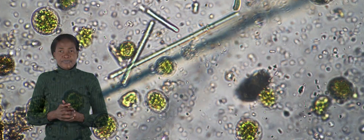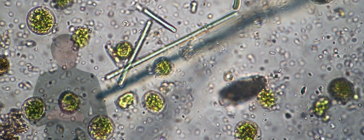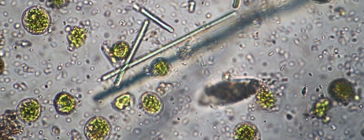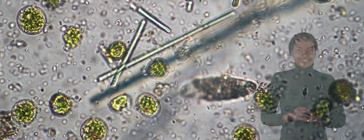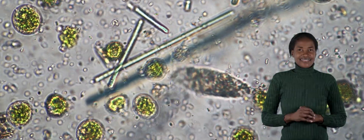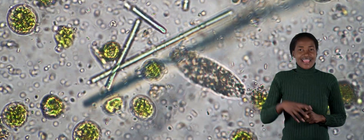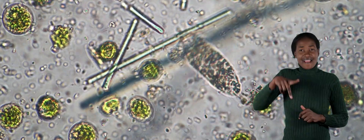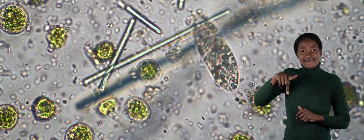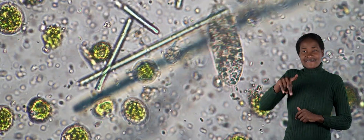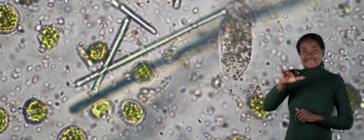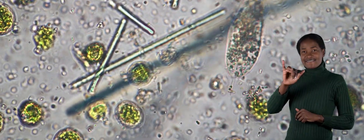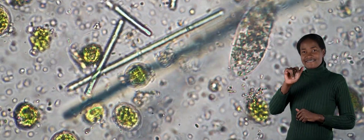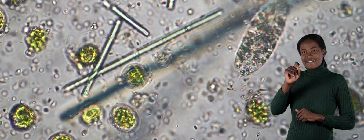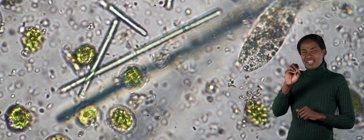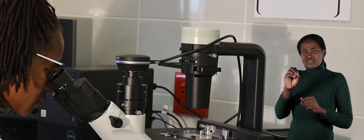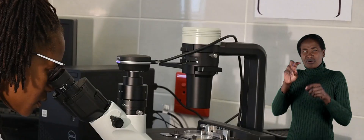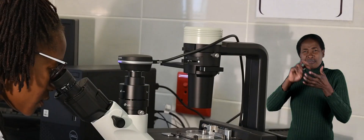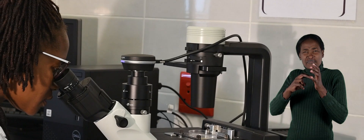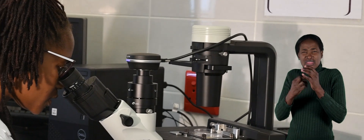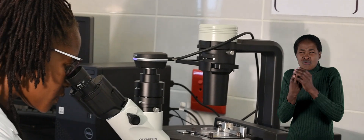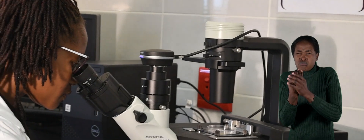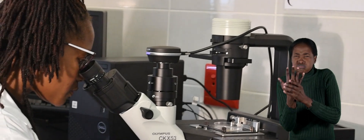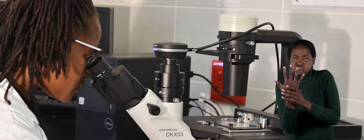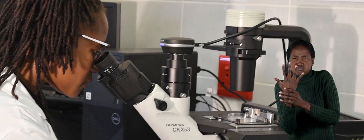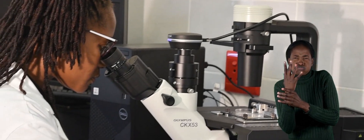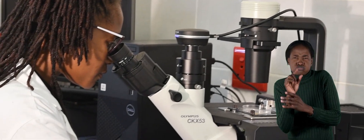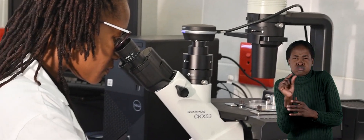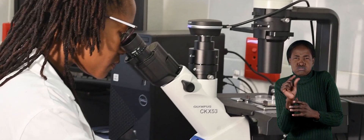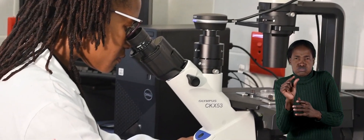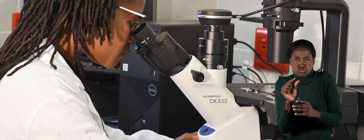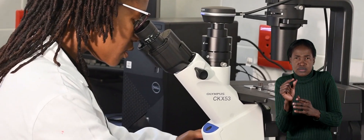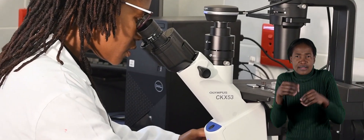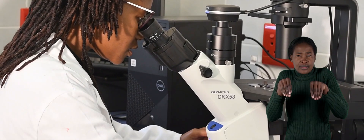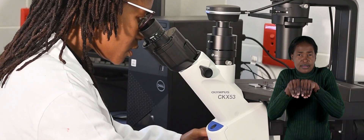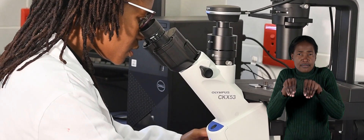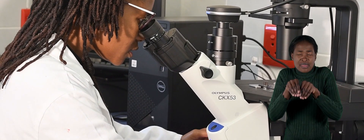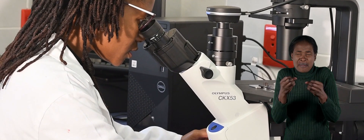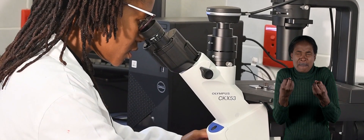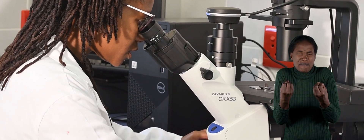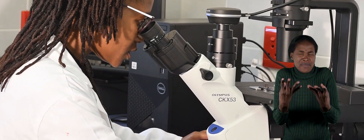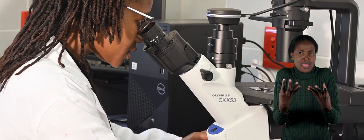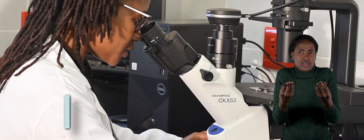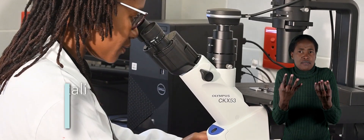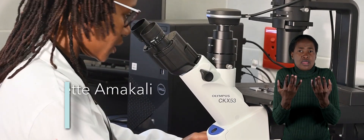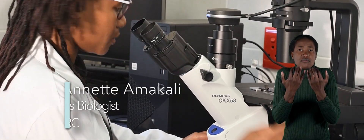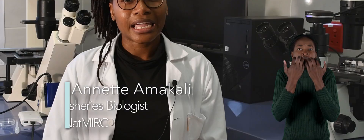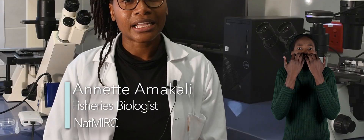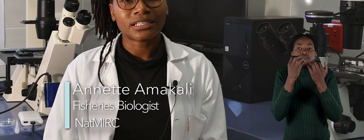Phytoplankton are tiny plant-like microorganisms. They produce massive amounts of oxygen in the ocean and